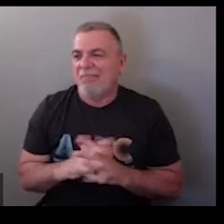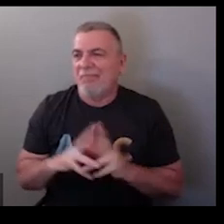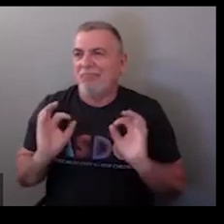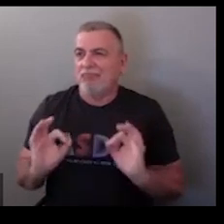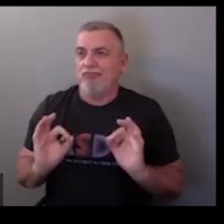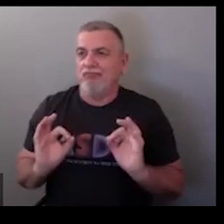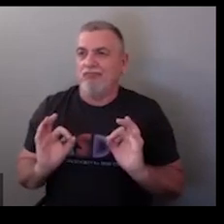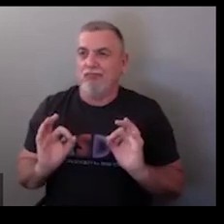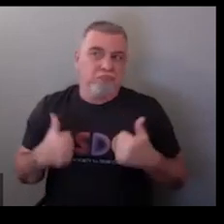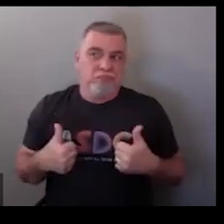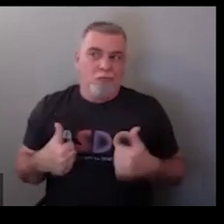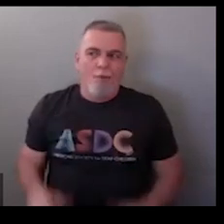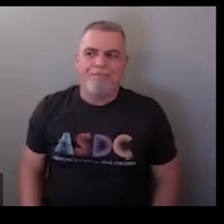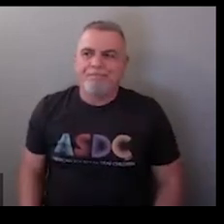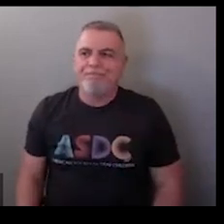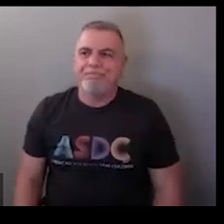difference